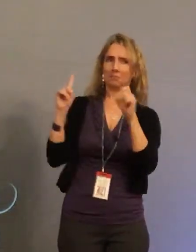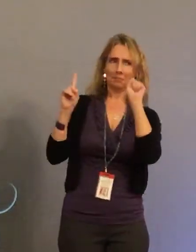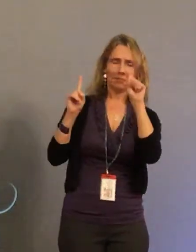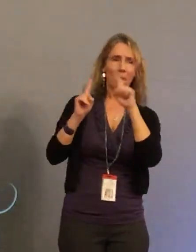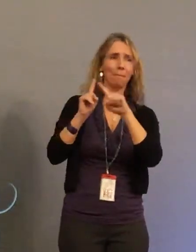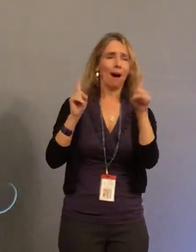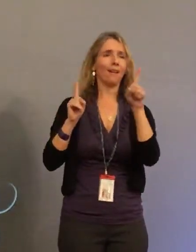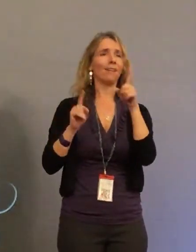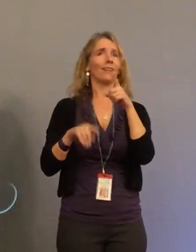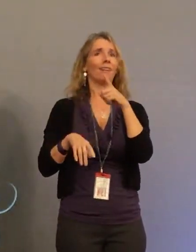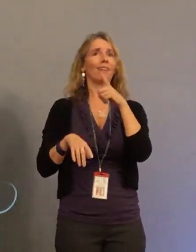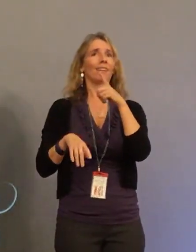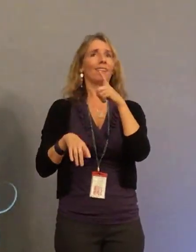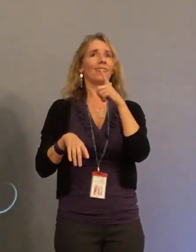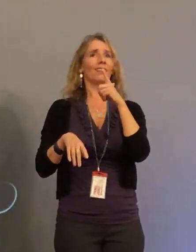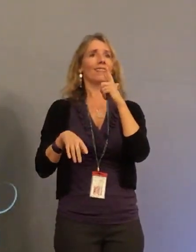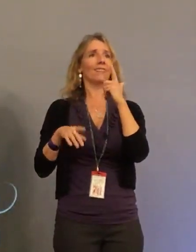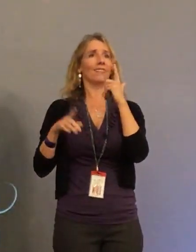role.